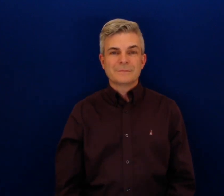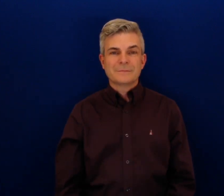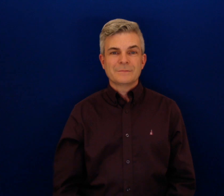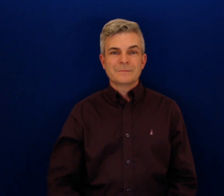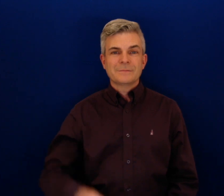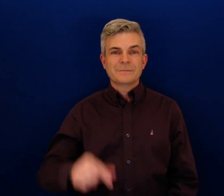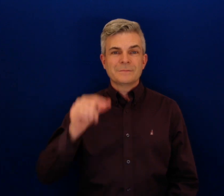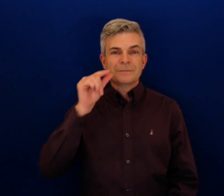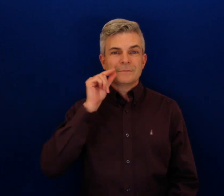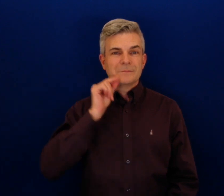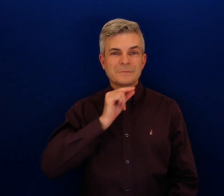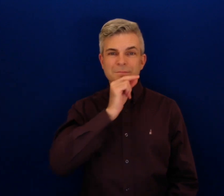Gilbert,